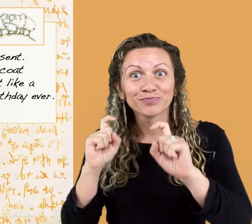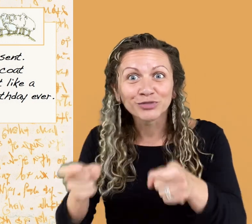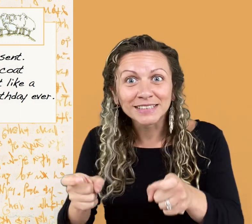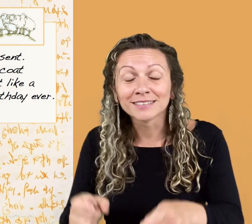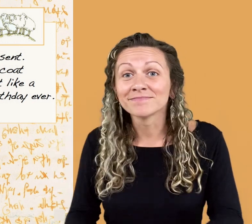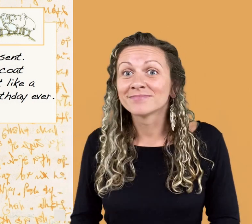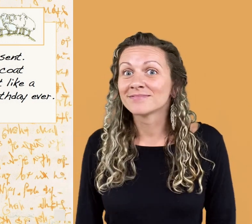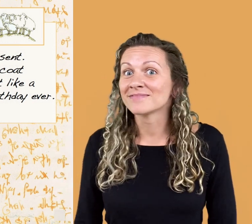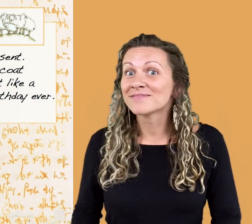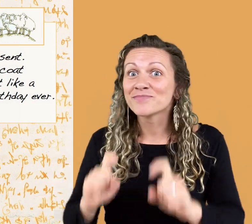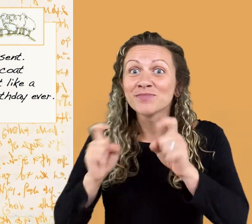a present.